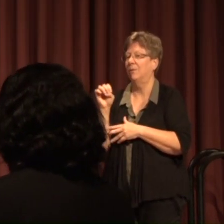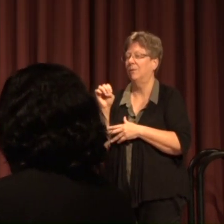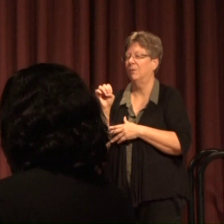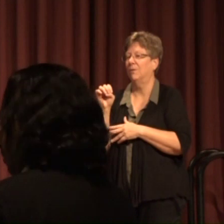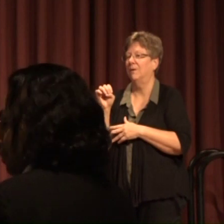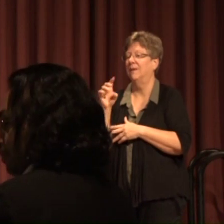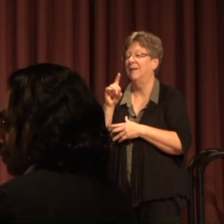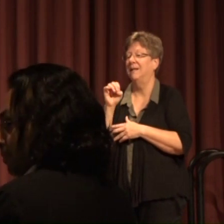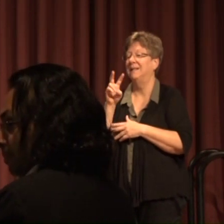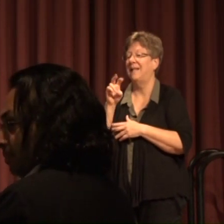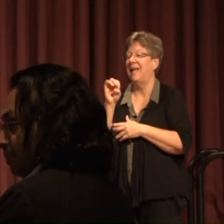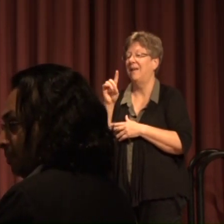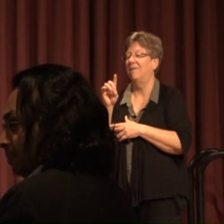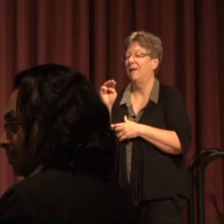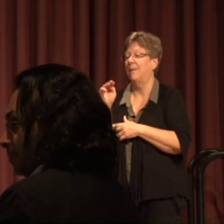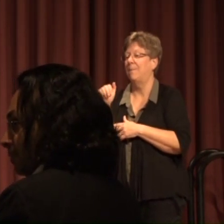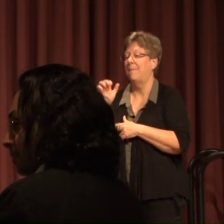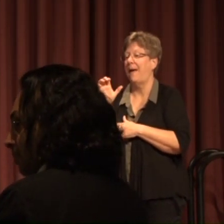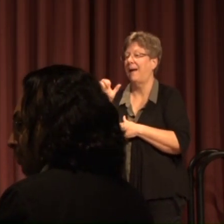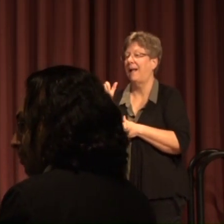David Macaluso